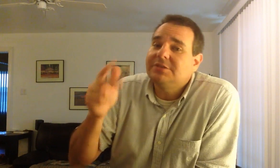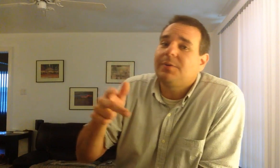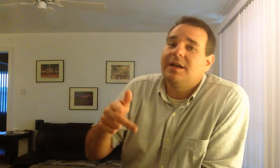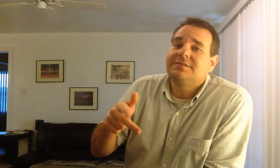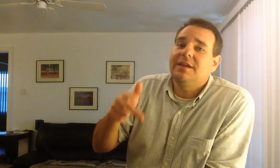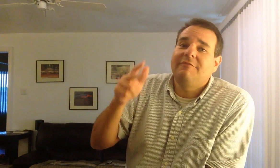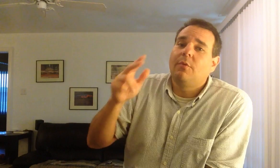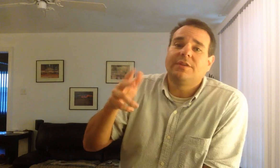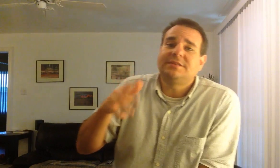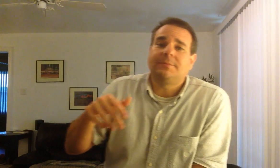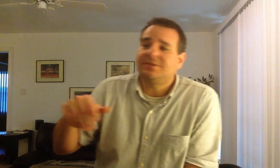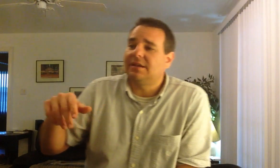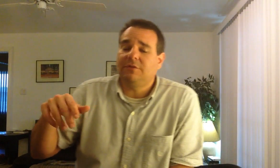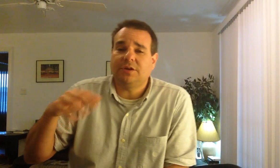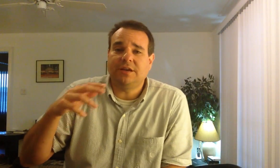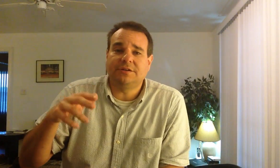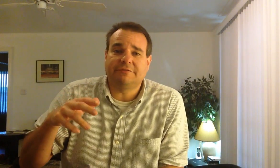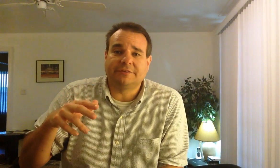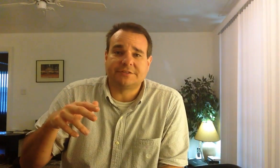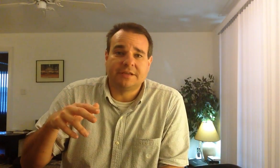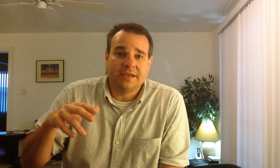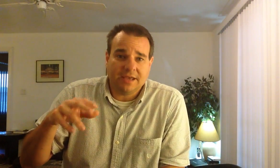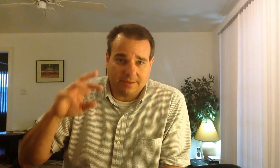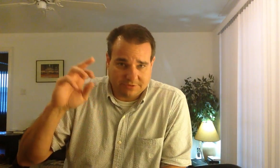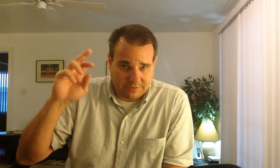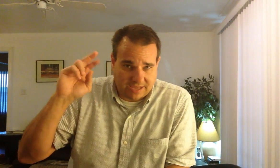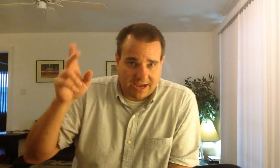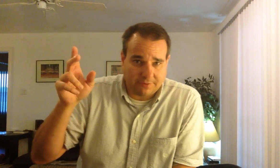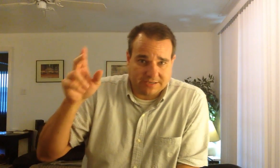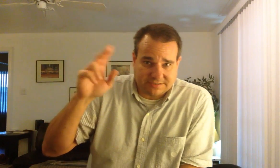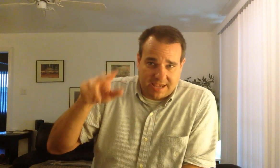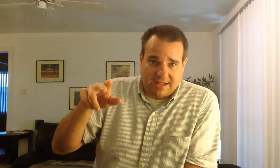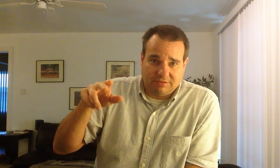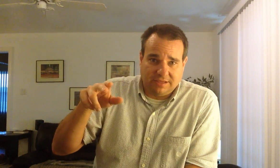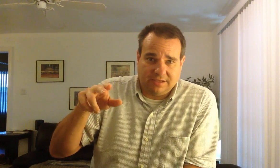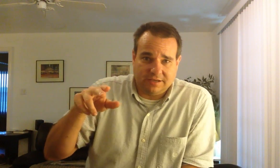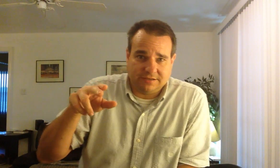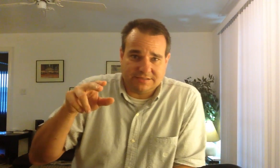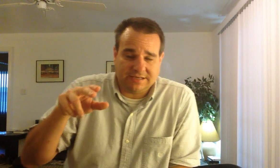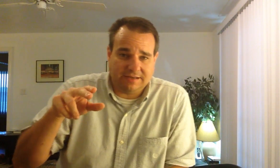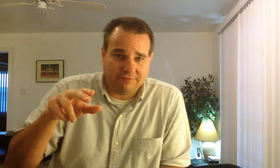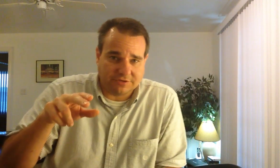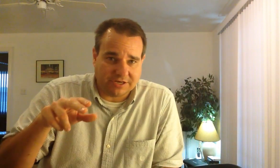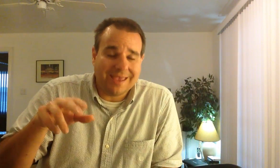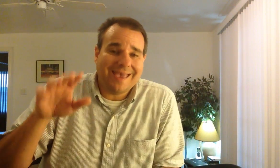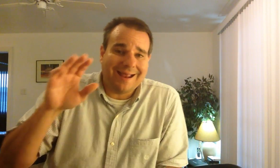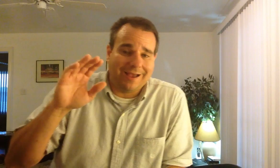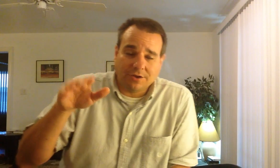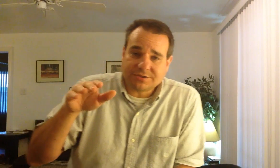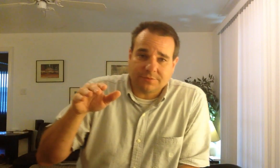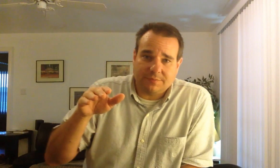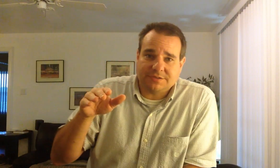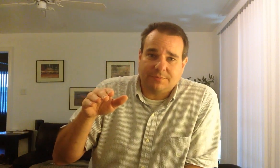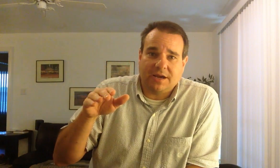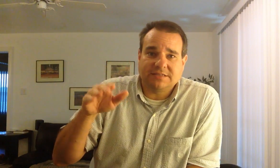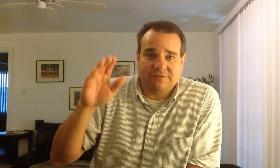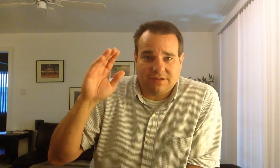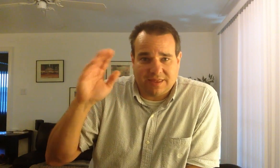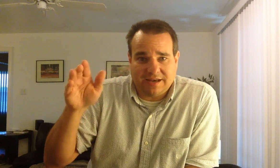I'd be surprised if more than 10% of you could hear difference between the high-res and the CD version. I'm going to be surprised if any